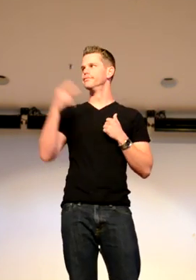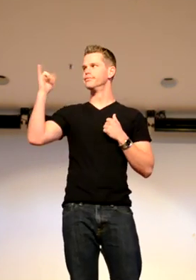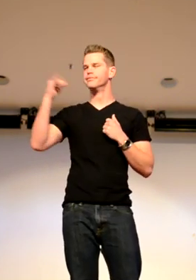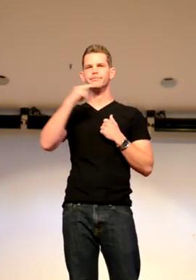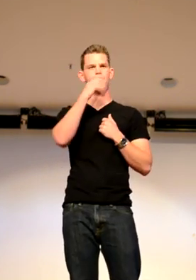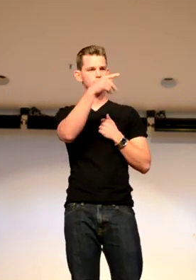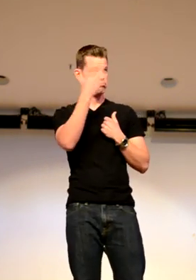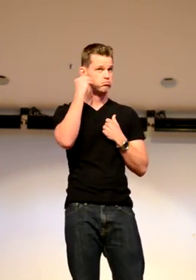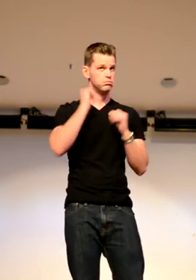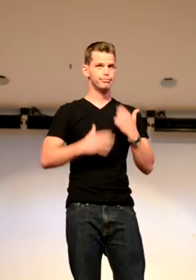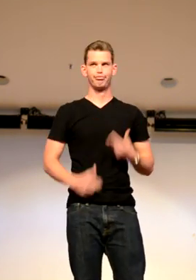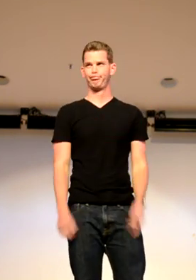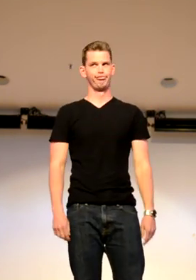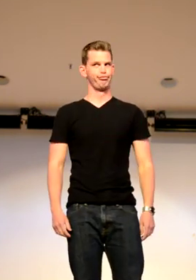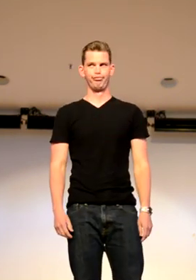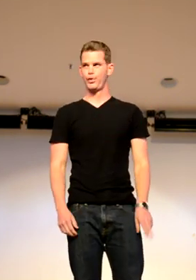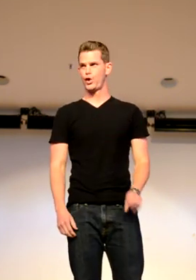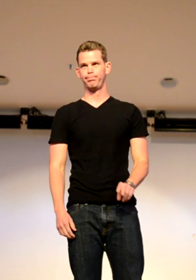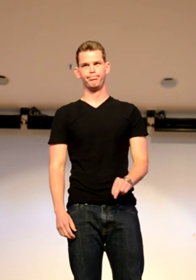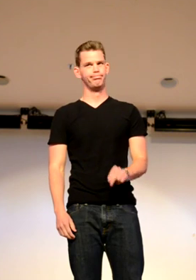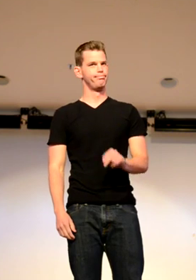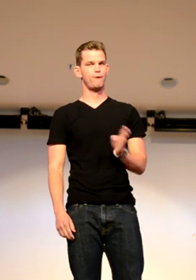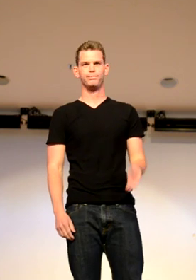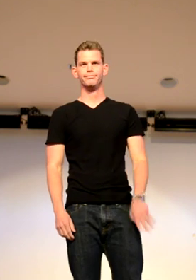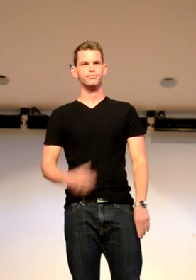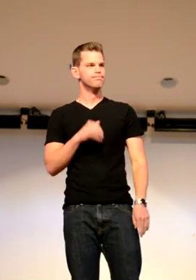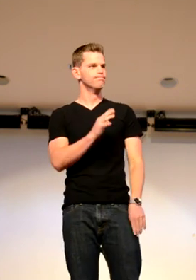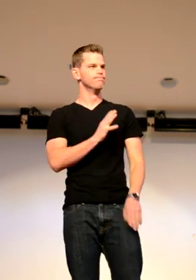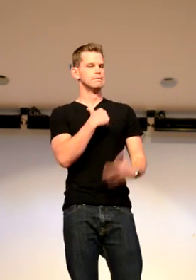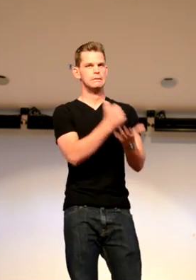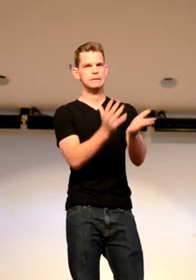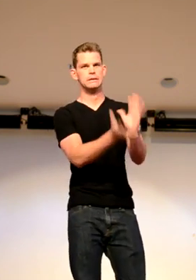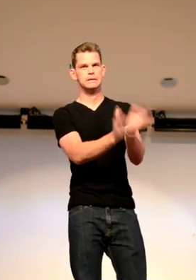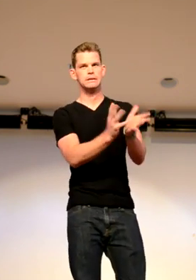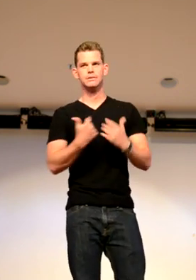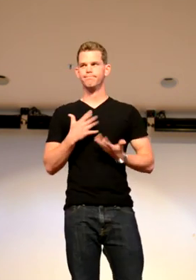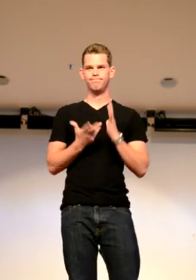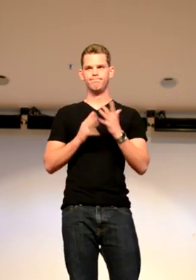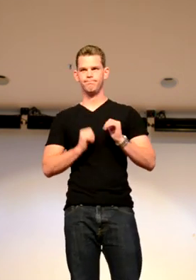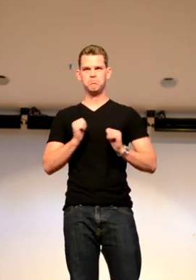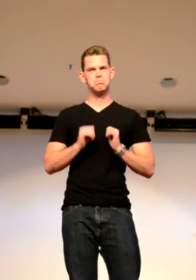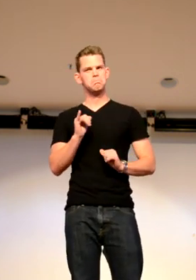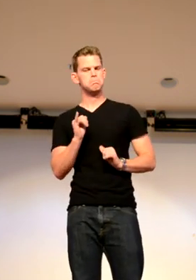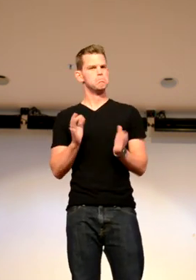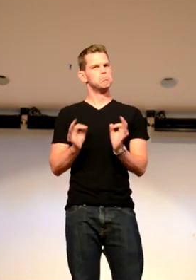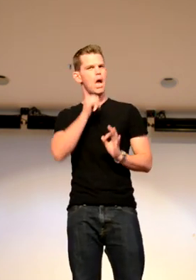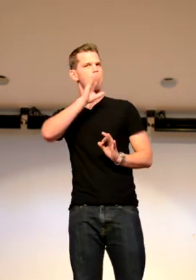appeared there and I said, hi. She said, have you experienced anything about being an actor or whatever? And I said, no. So she was trying to help me out.